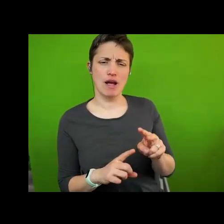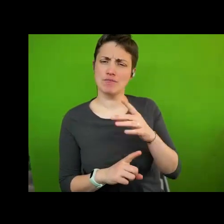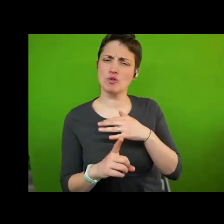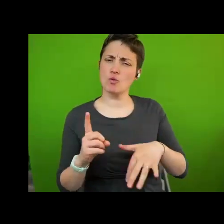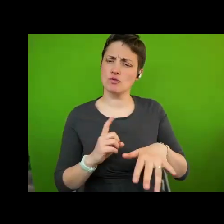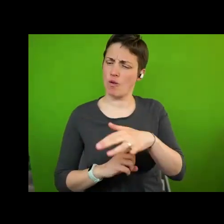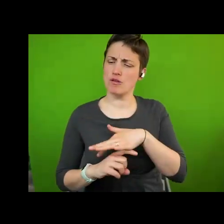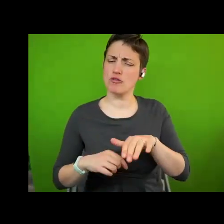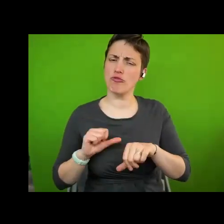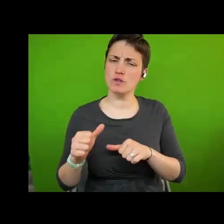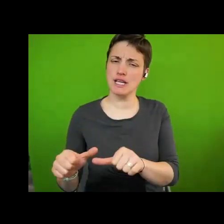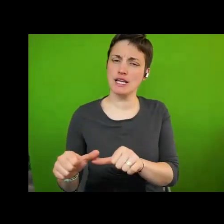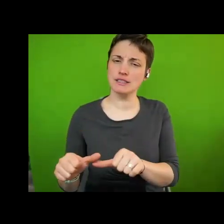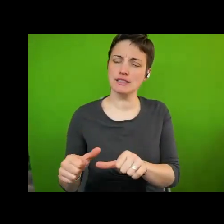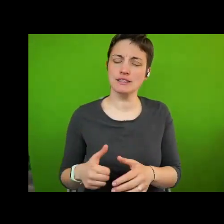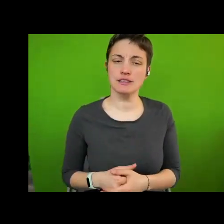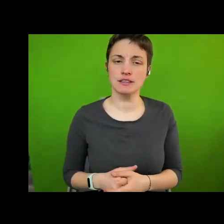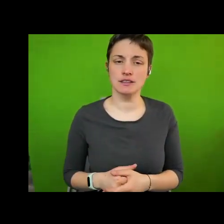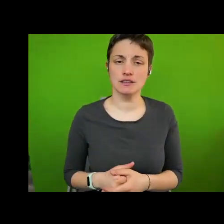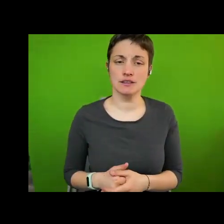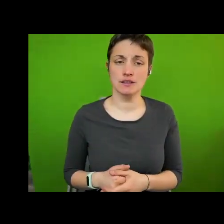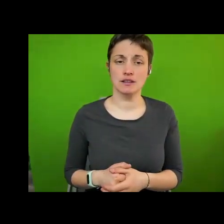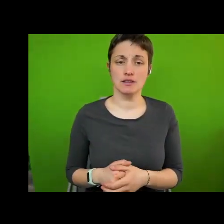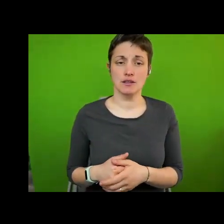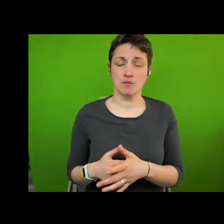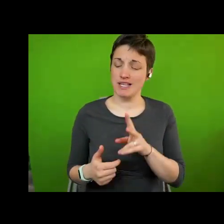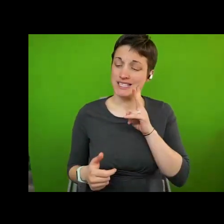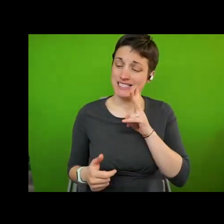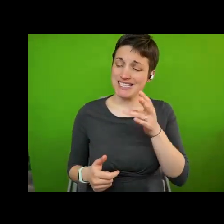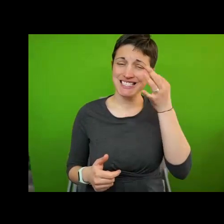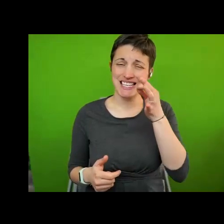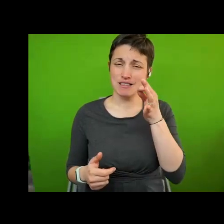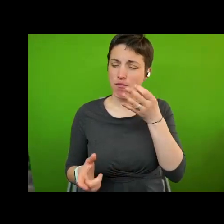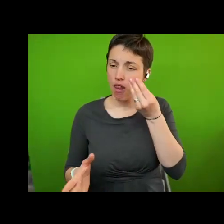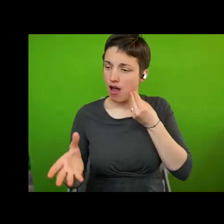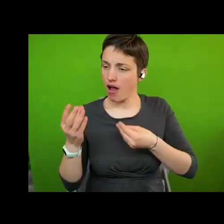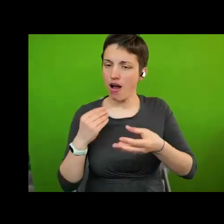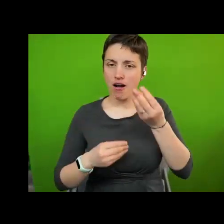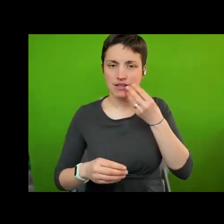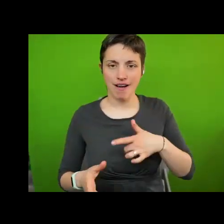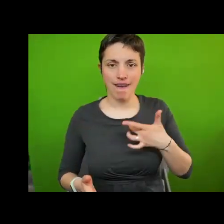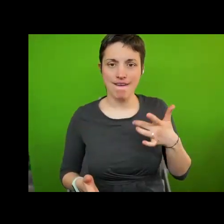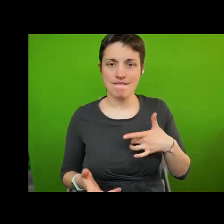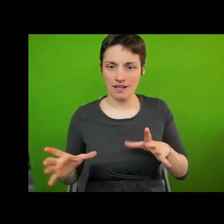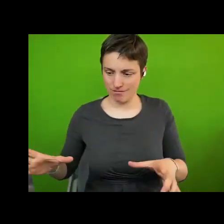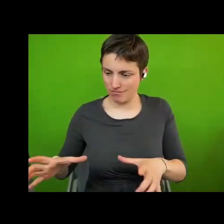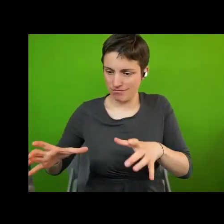and argue for cities as living and learning organisms that